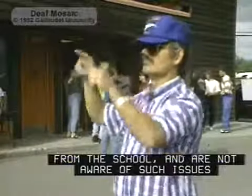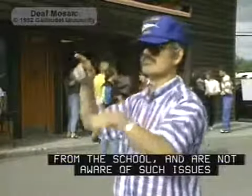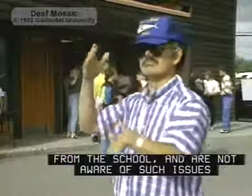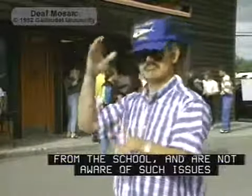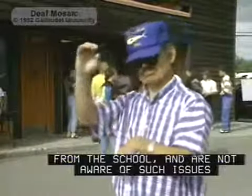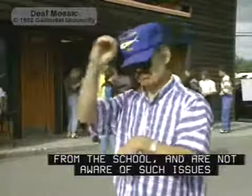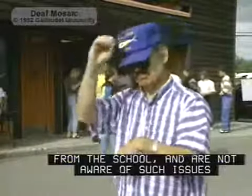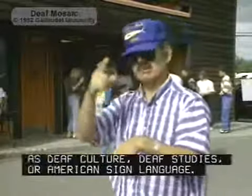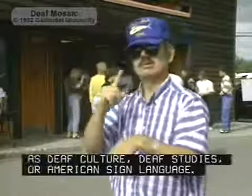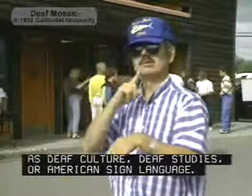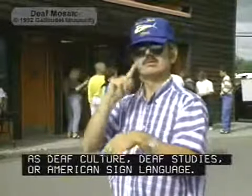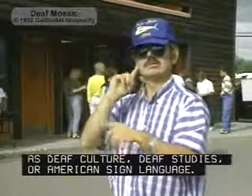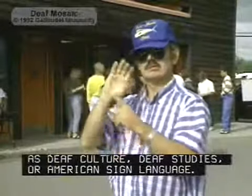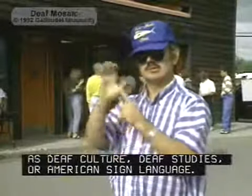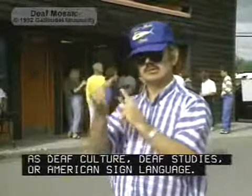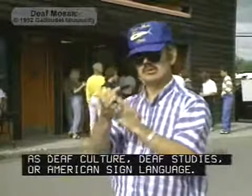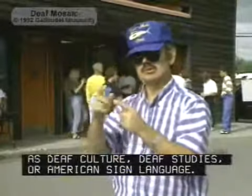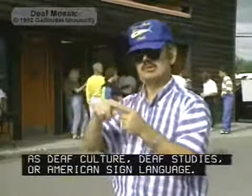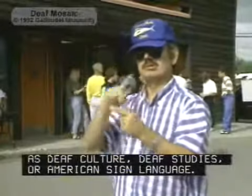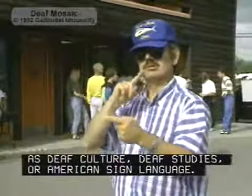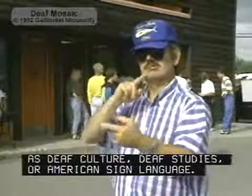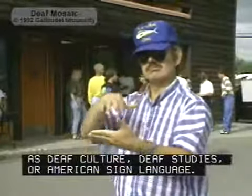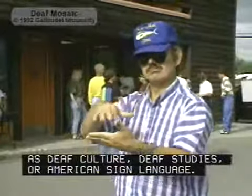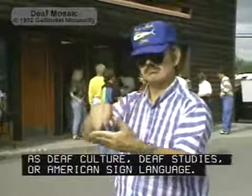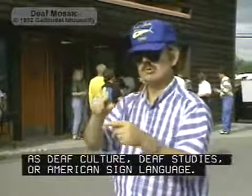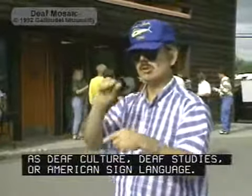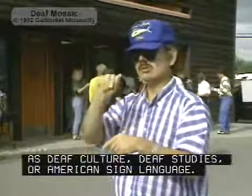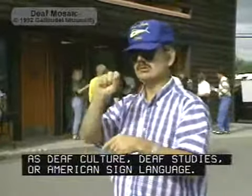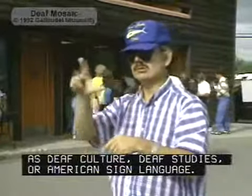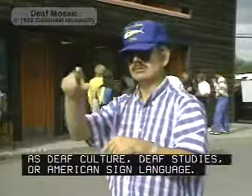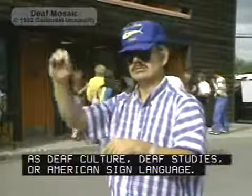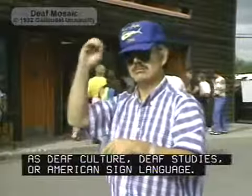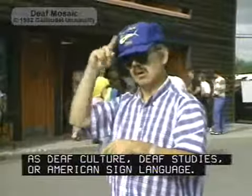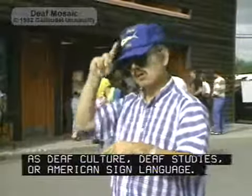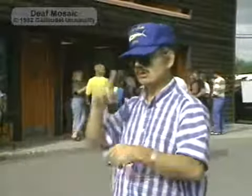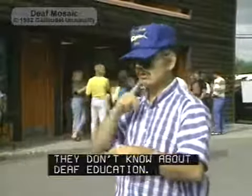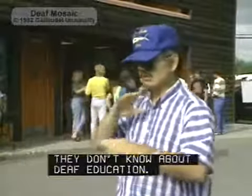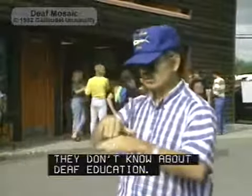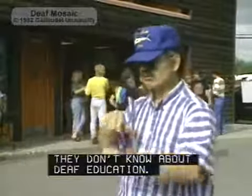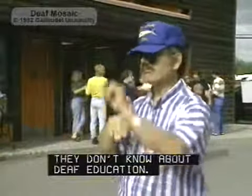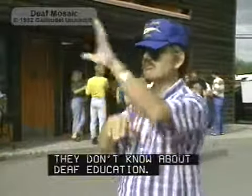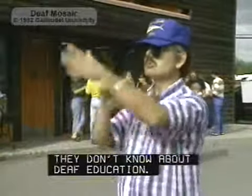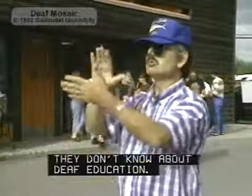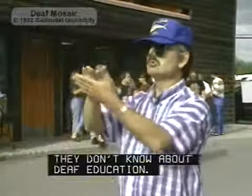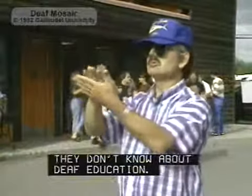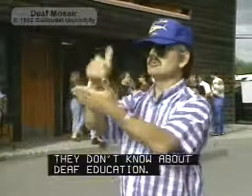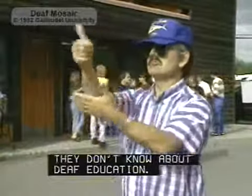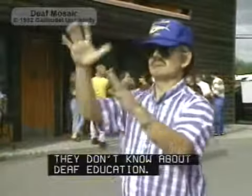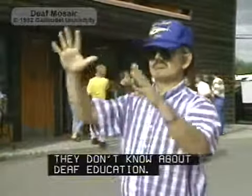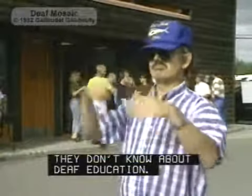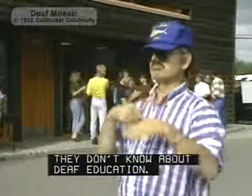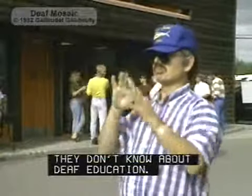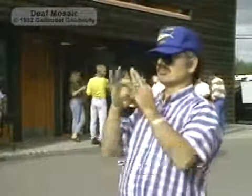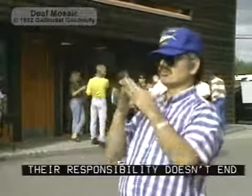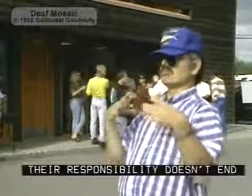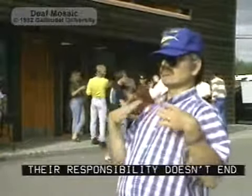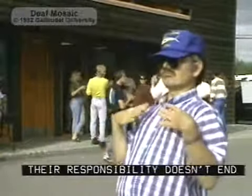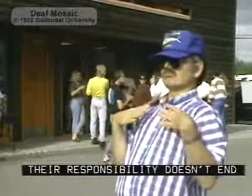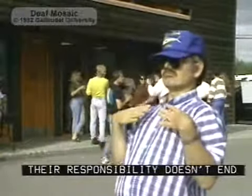such issues as deaf culture, deaf studies, or American Sign Language. They don't know about deaf education. Their responsibility